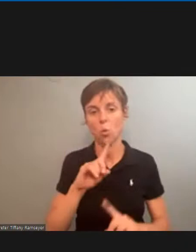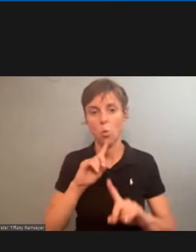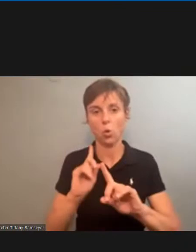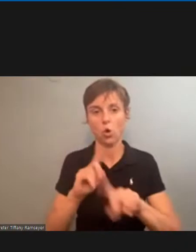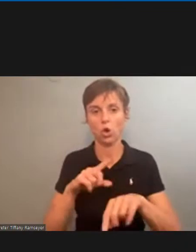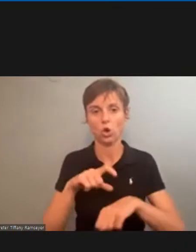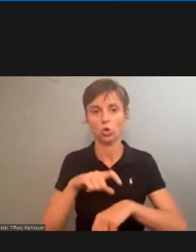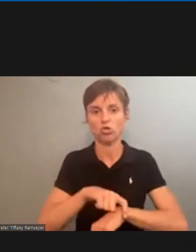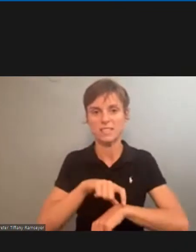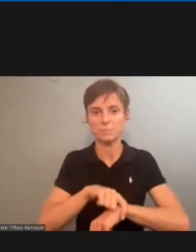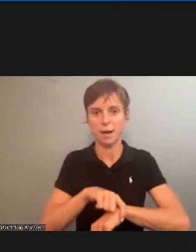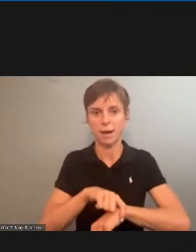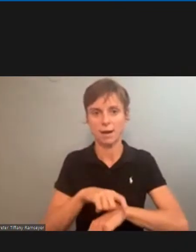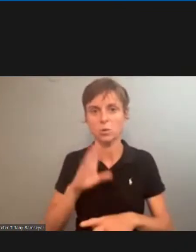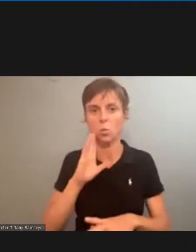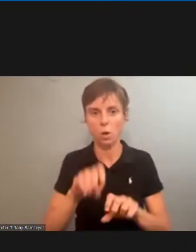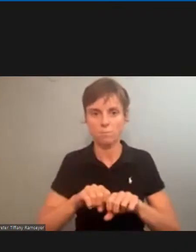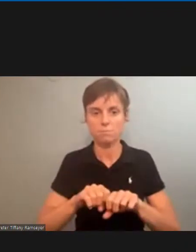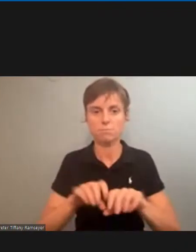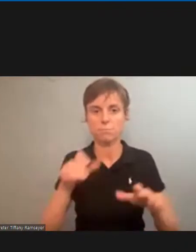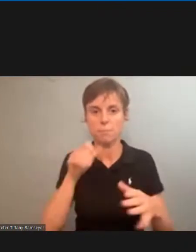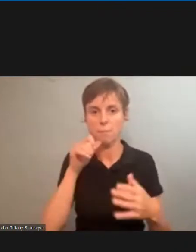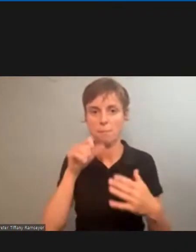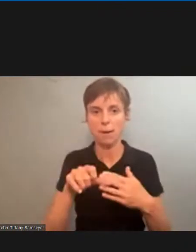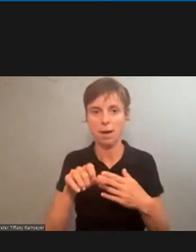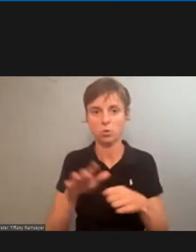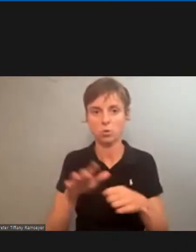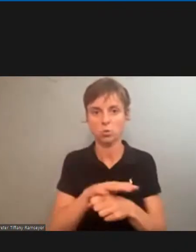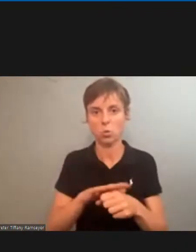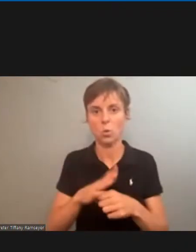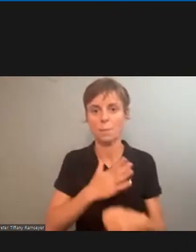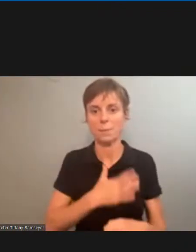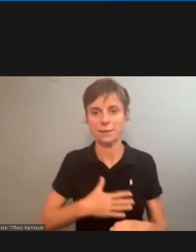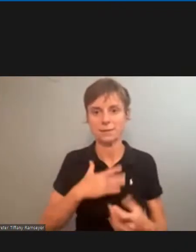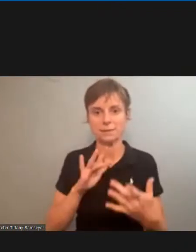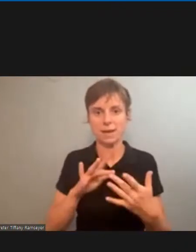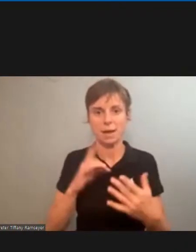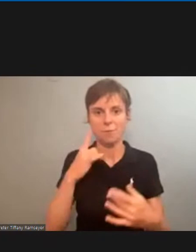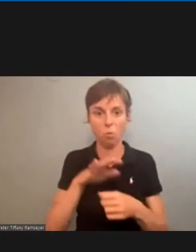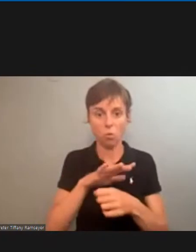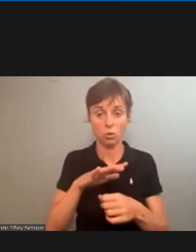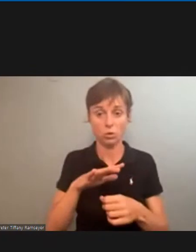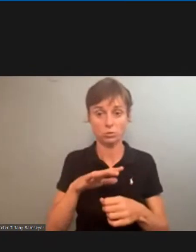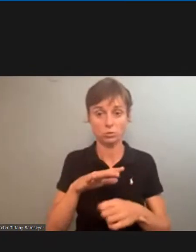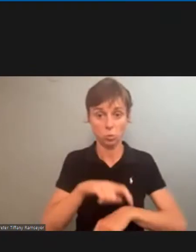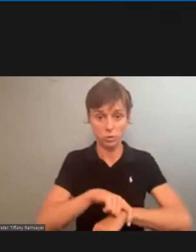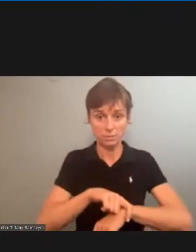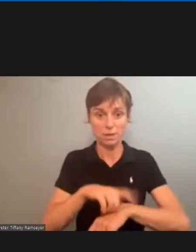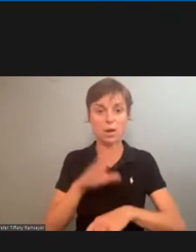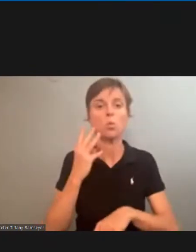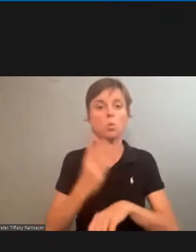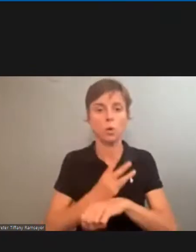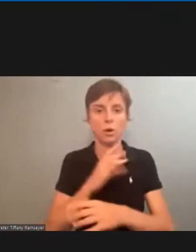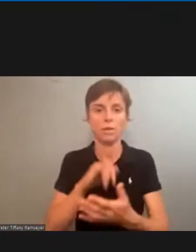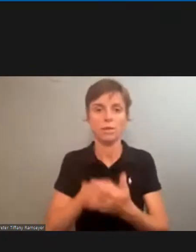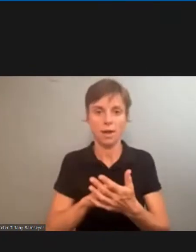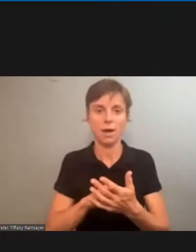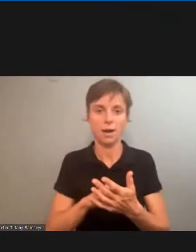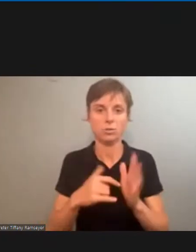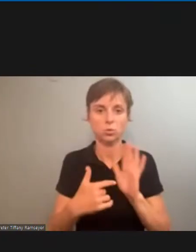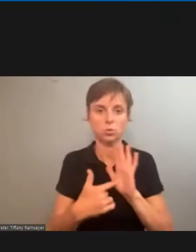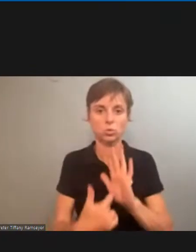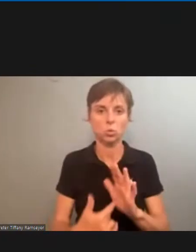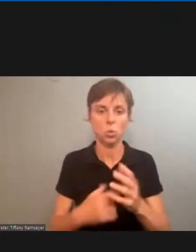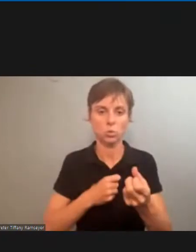they will be mailed to your local please contact your local to get a wristband because you can wear that to show that you